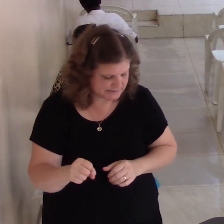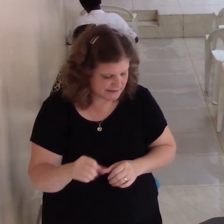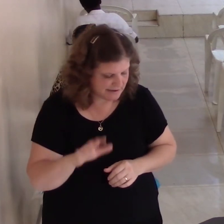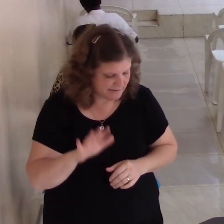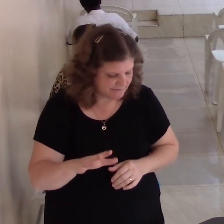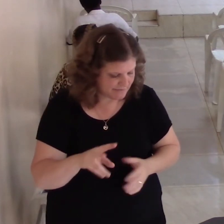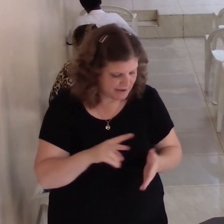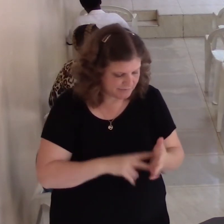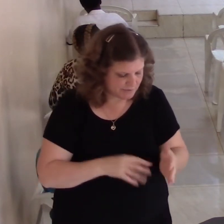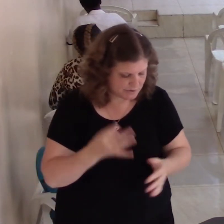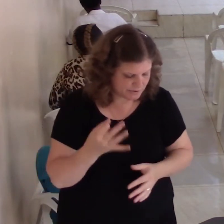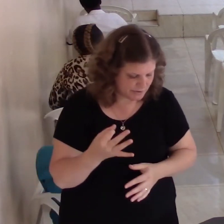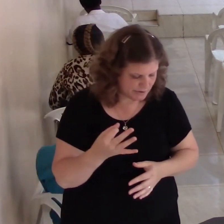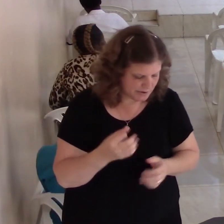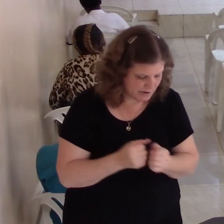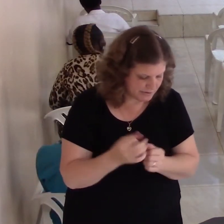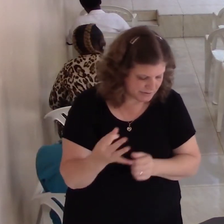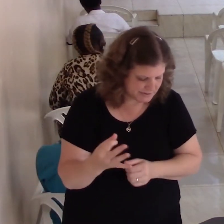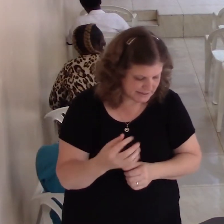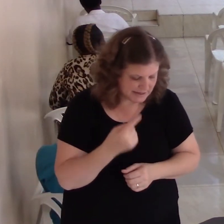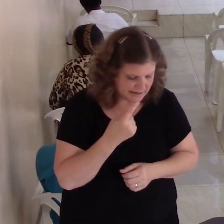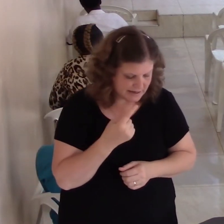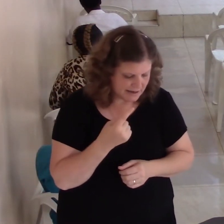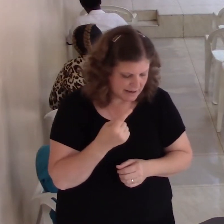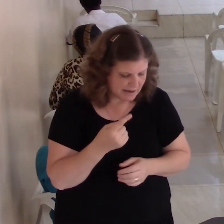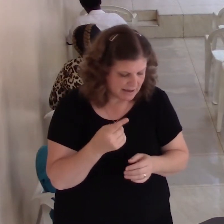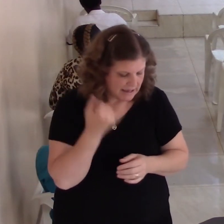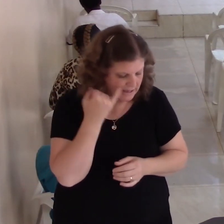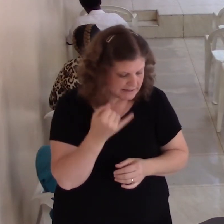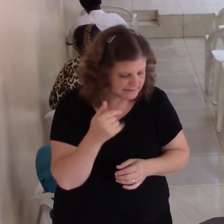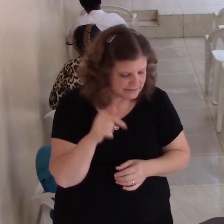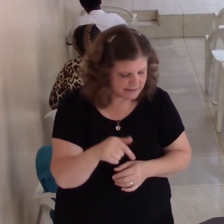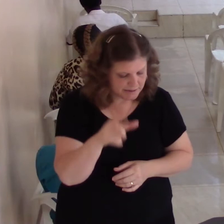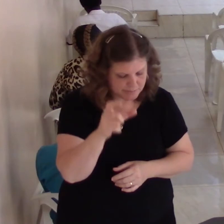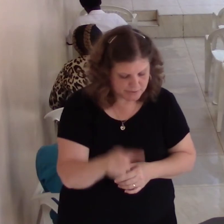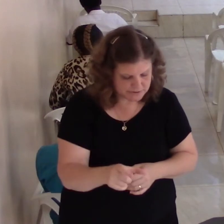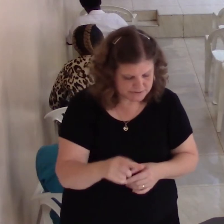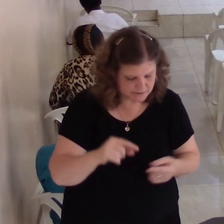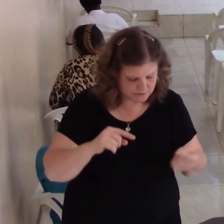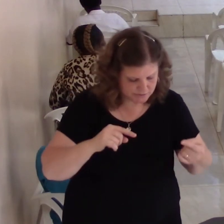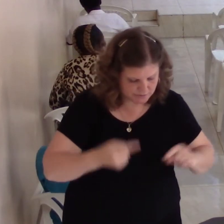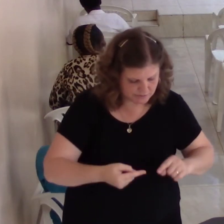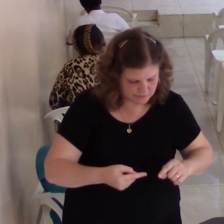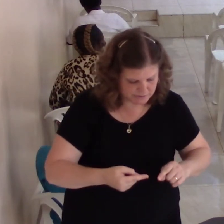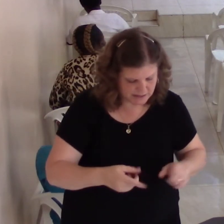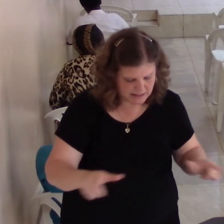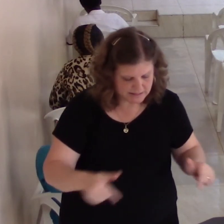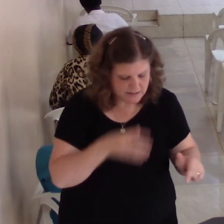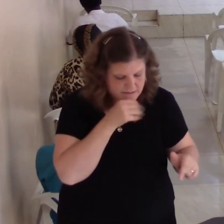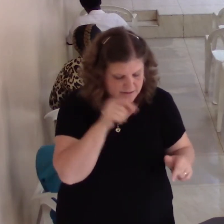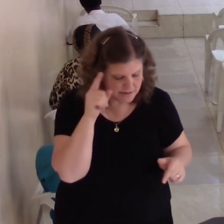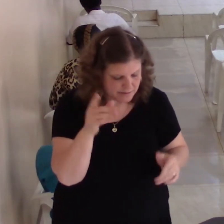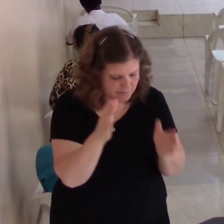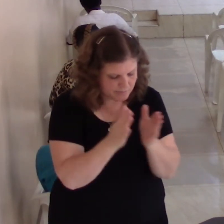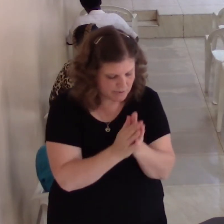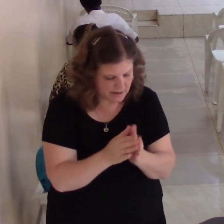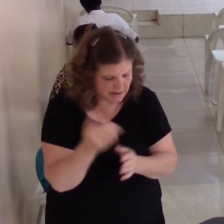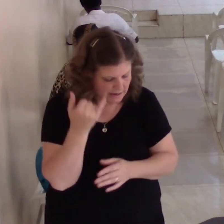afflicted, let him pray. If any Mary, let him sing songs. If any sick among you, let him call for the elders and the pastor for the church,